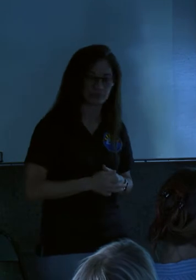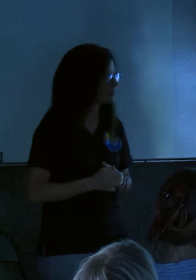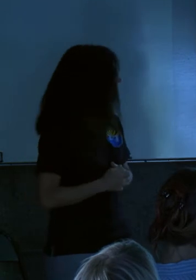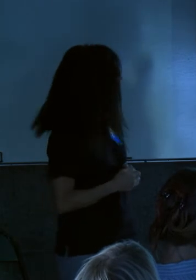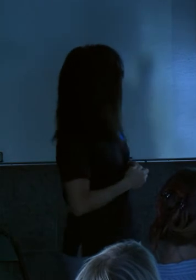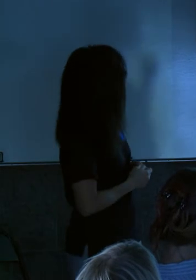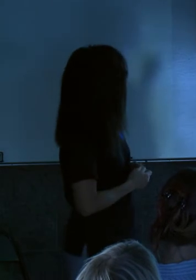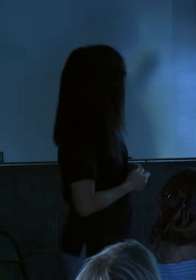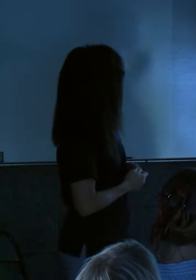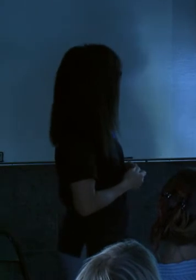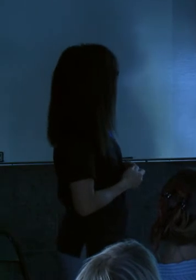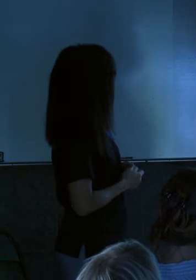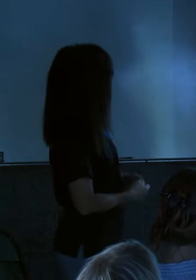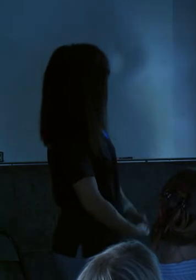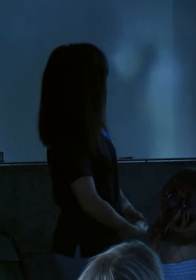next slide, Mark.